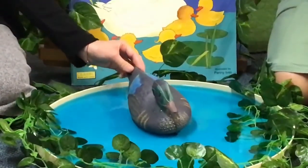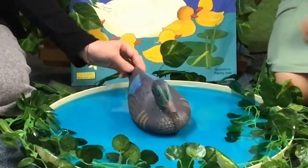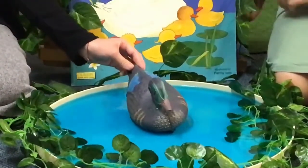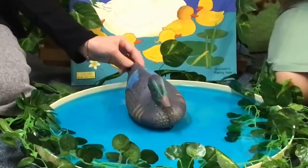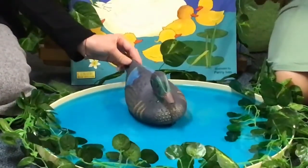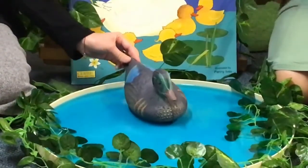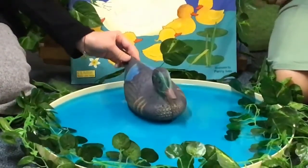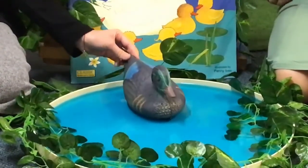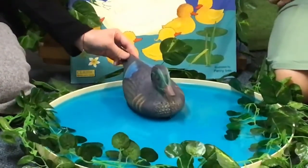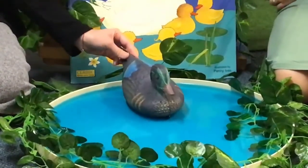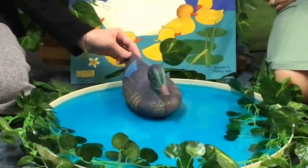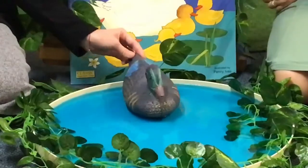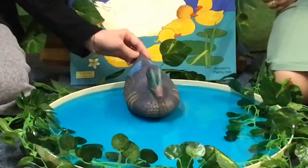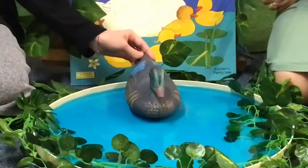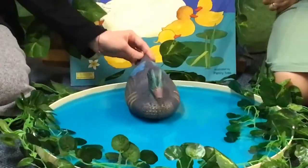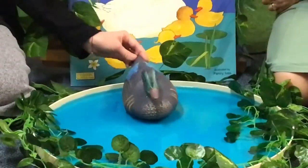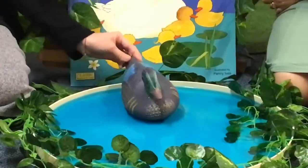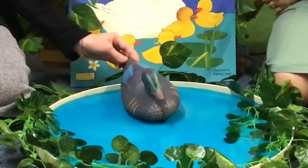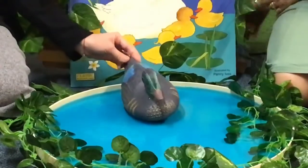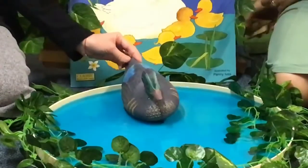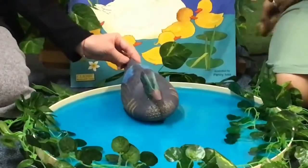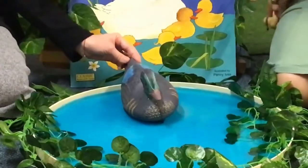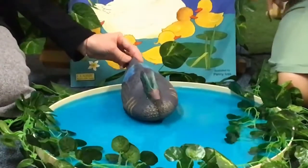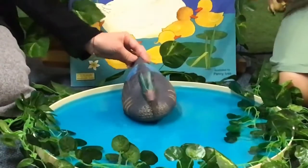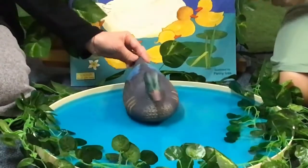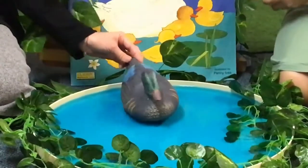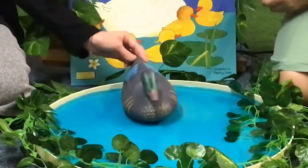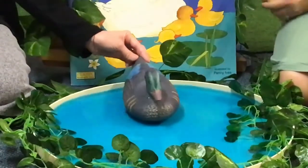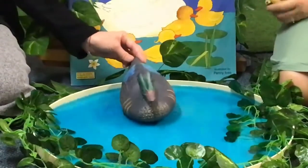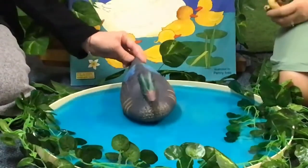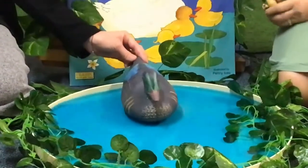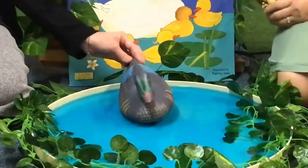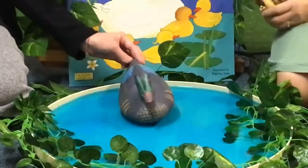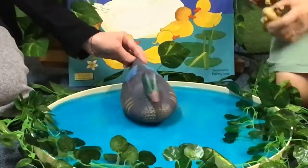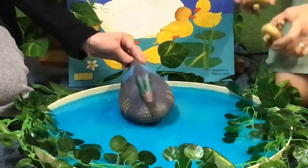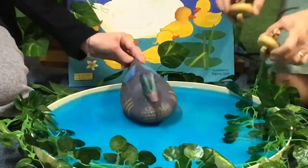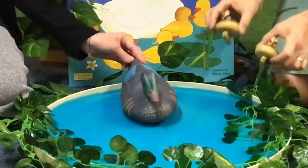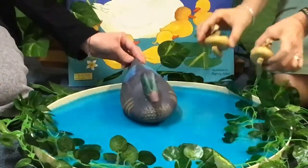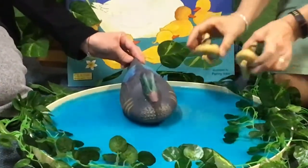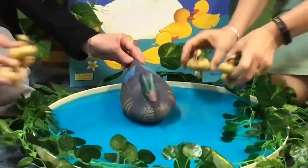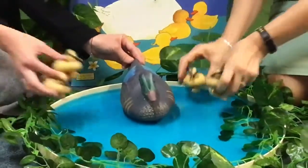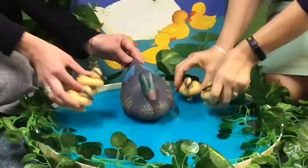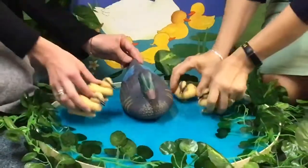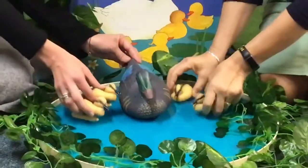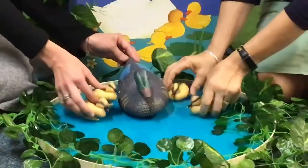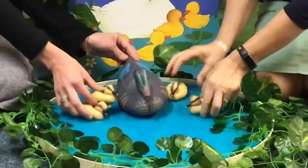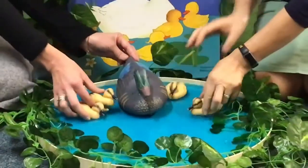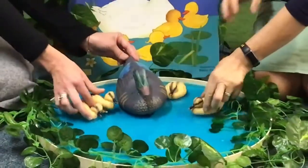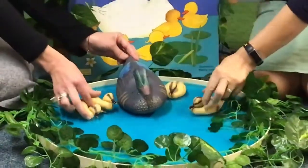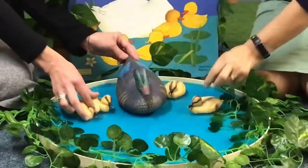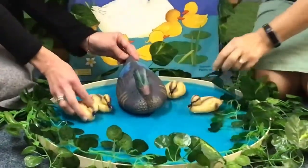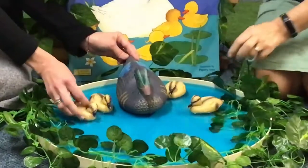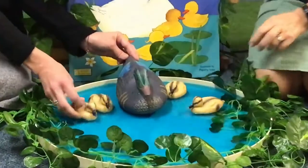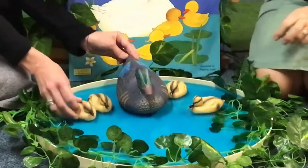far away. Mother duck said quack, quack, quack, quack, and all her five